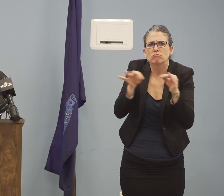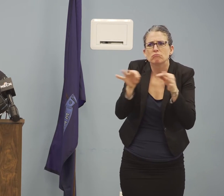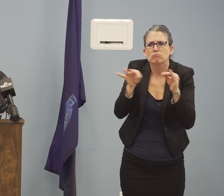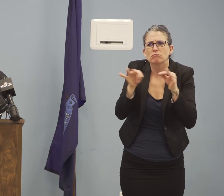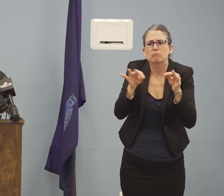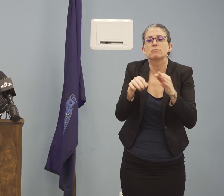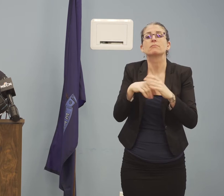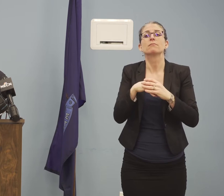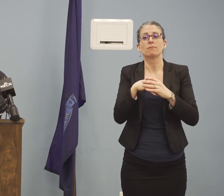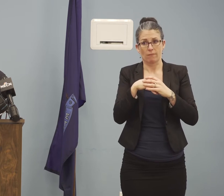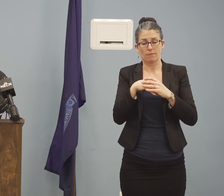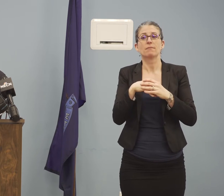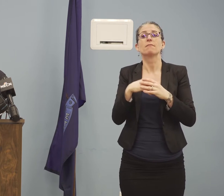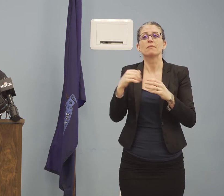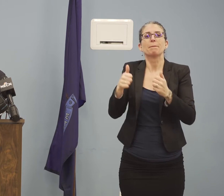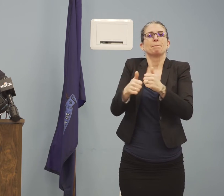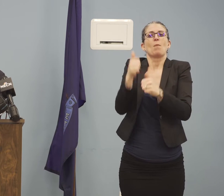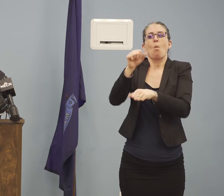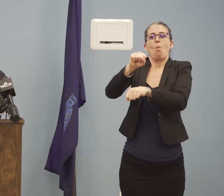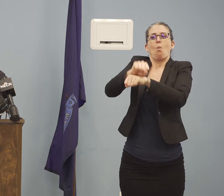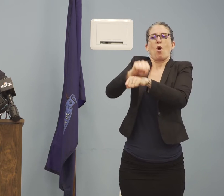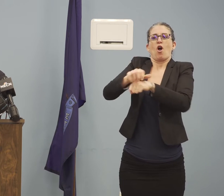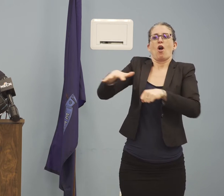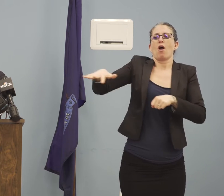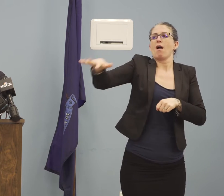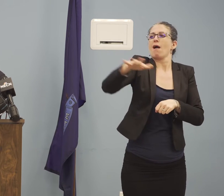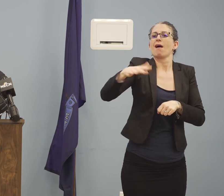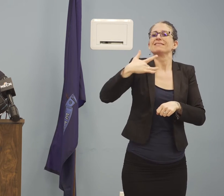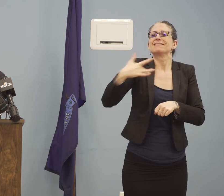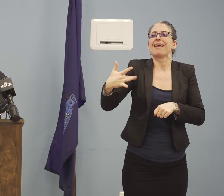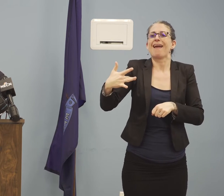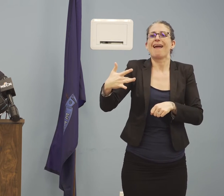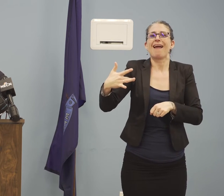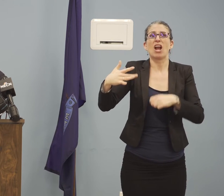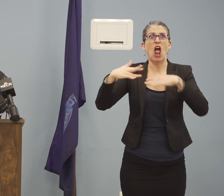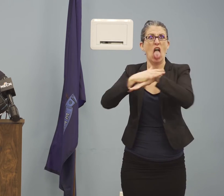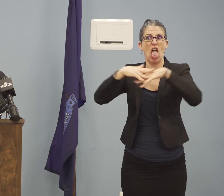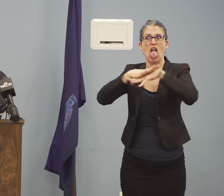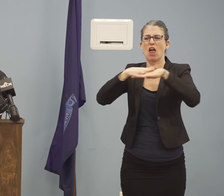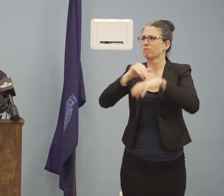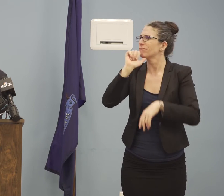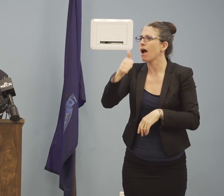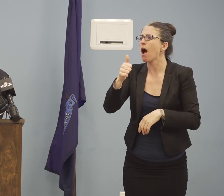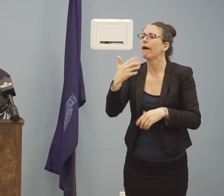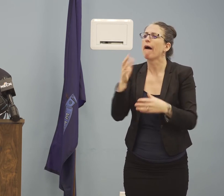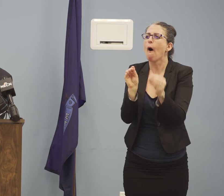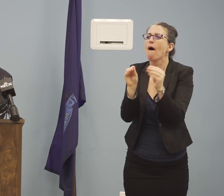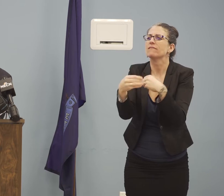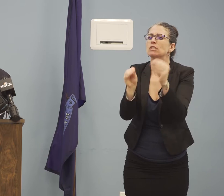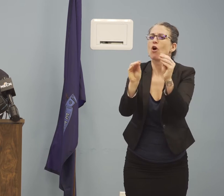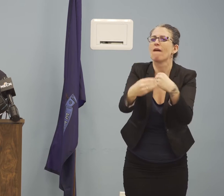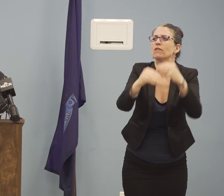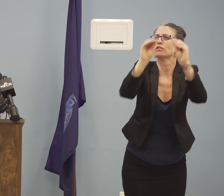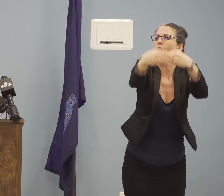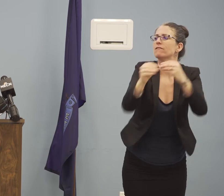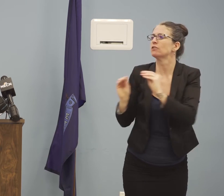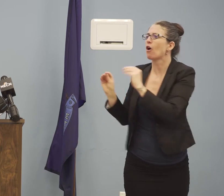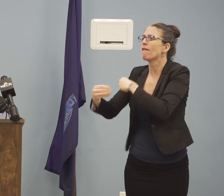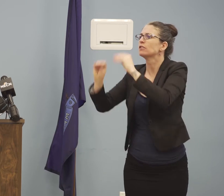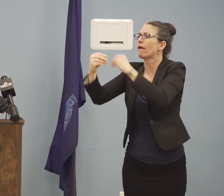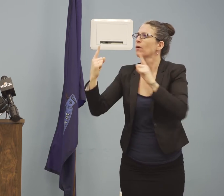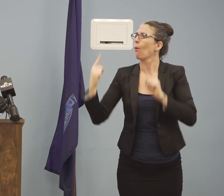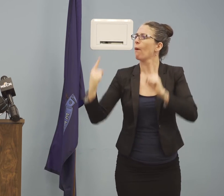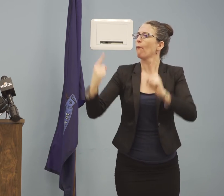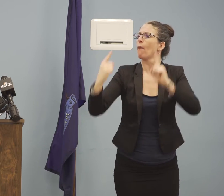concentration. A workplace is not usually like a crowded bar on a Friday night. Secondly, most workplaces